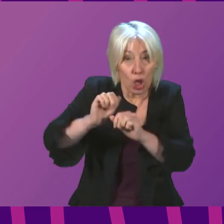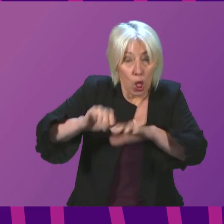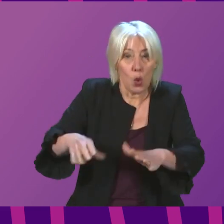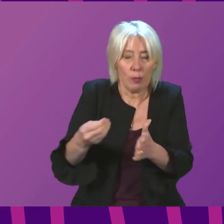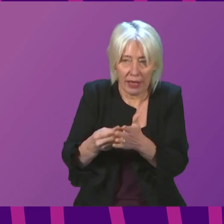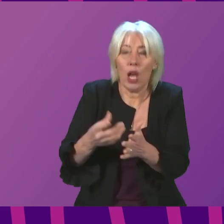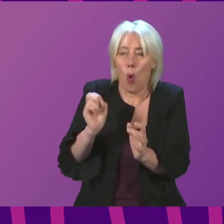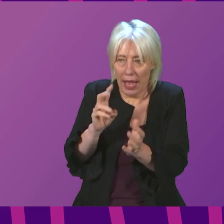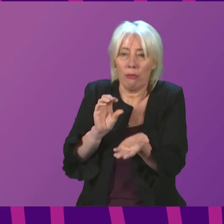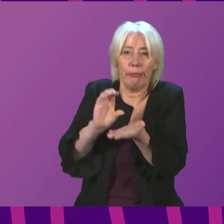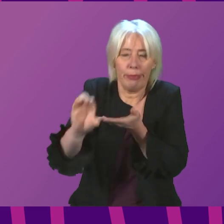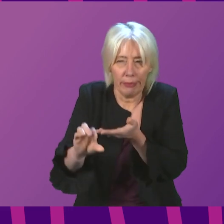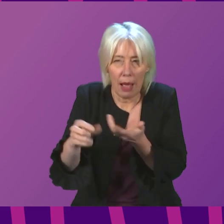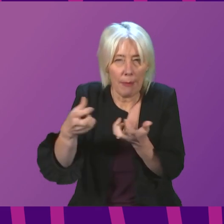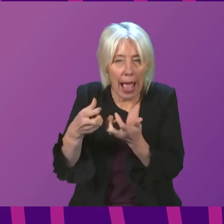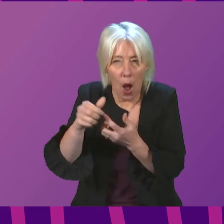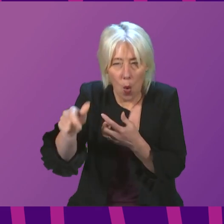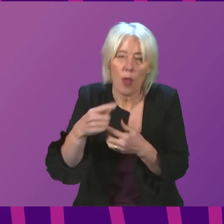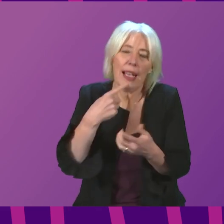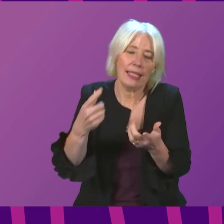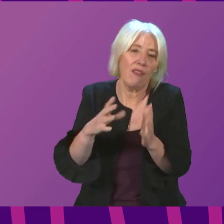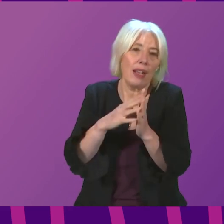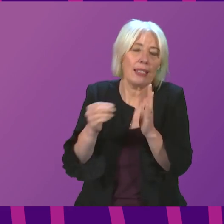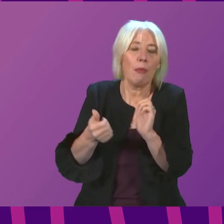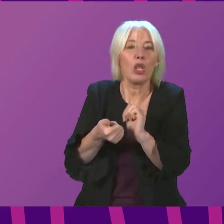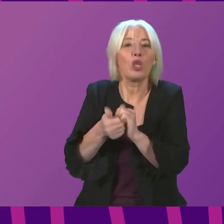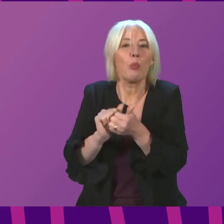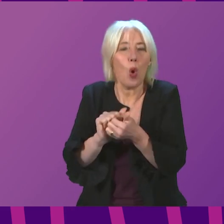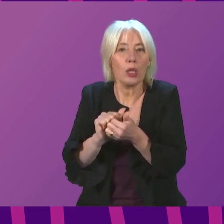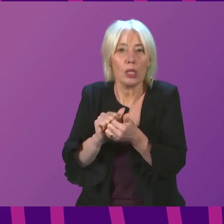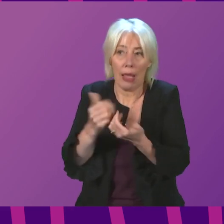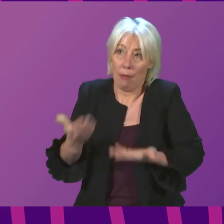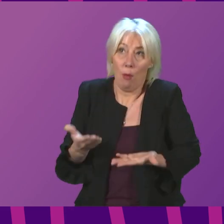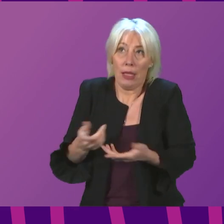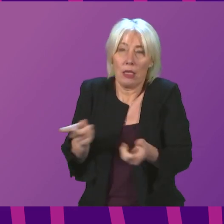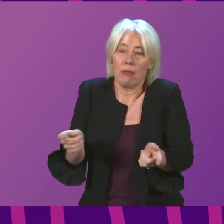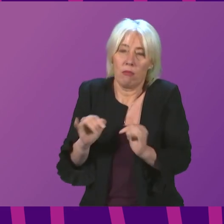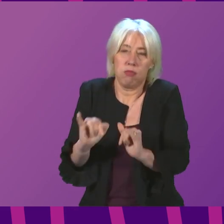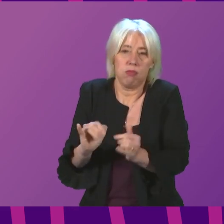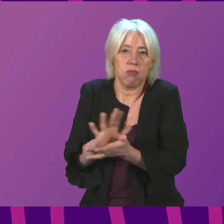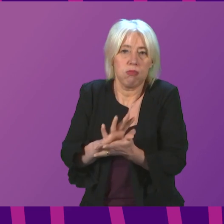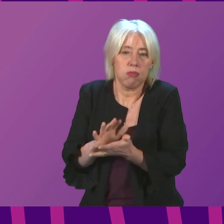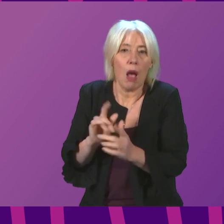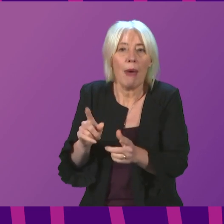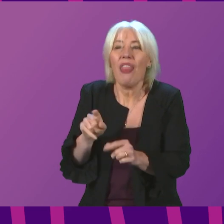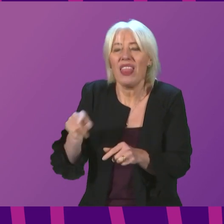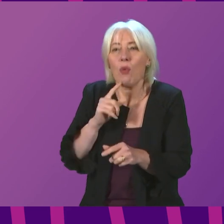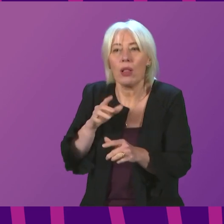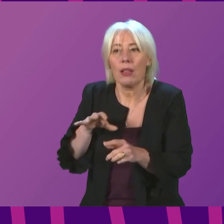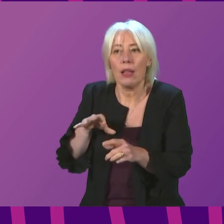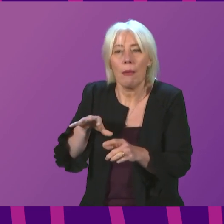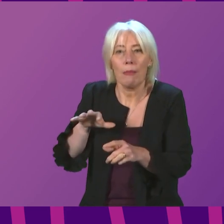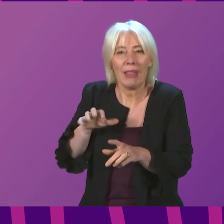I referenced some of the issues there in the sports sector, which has been badly affected right now. Some of that will be recouped as events are